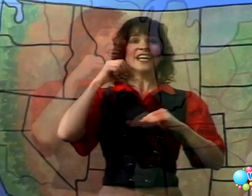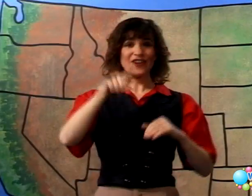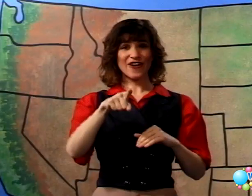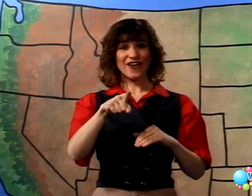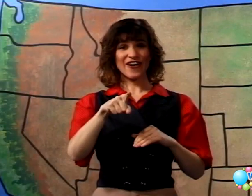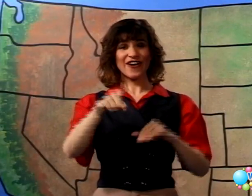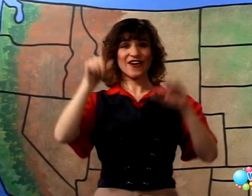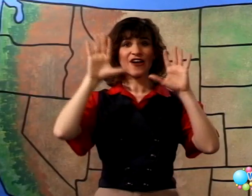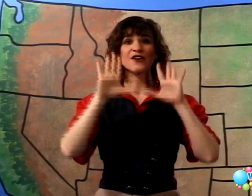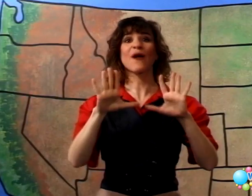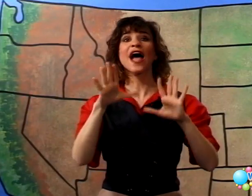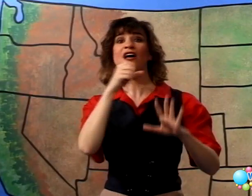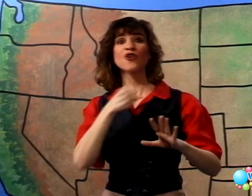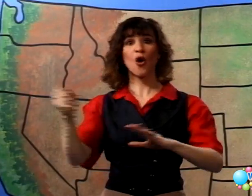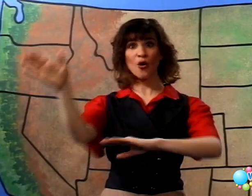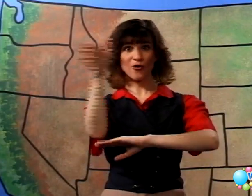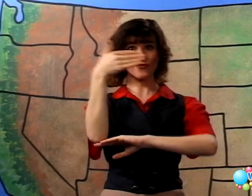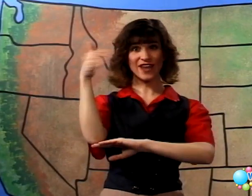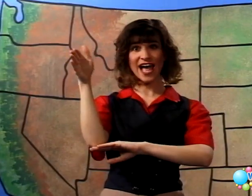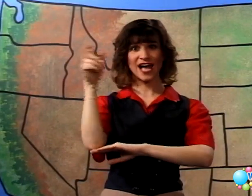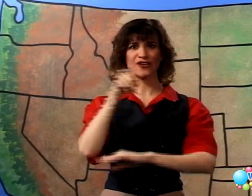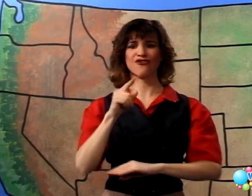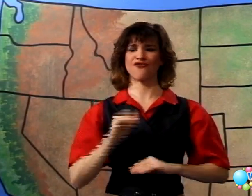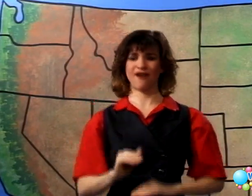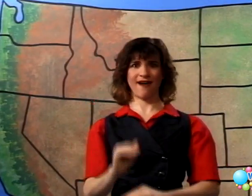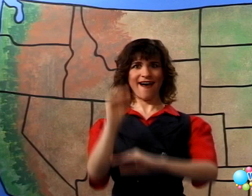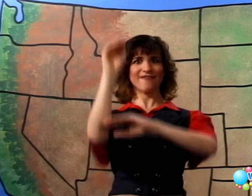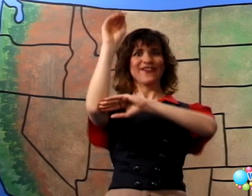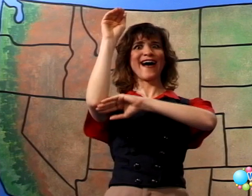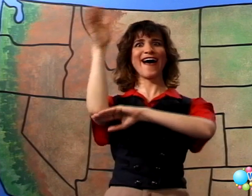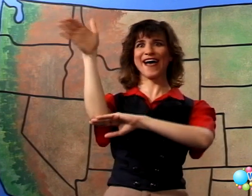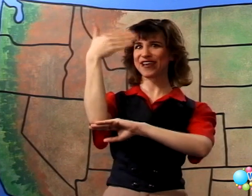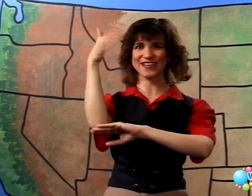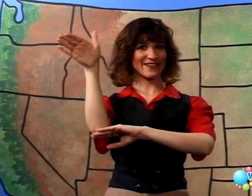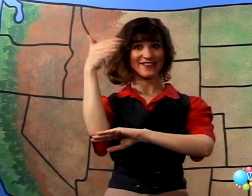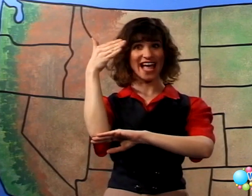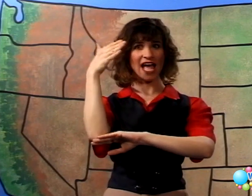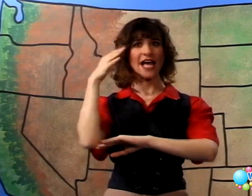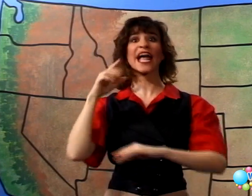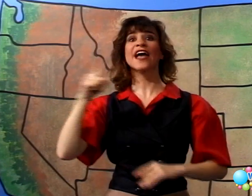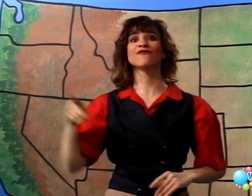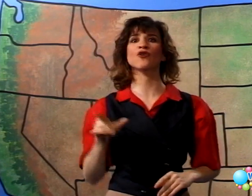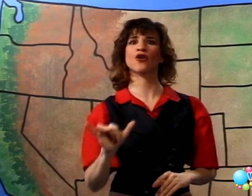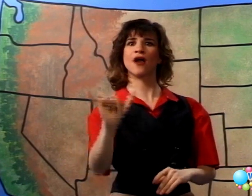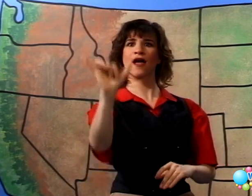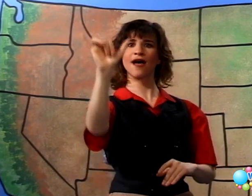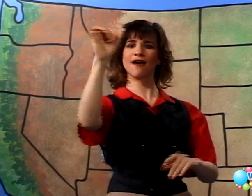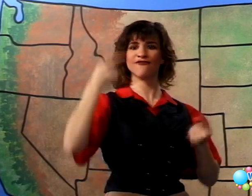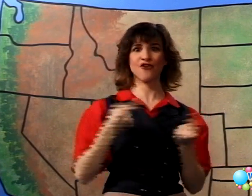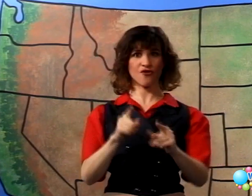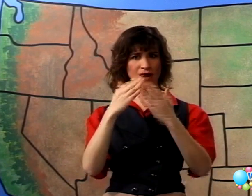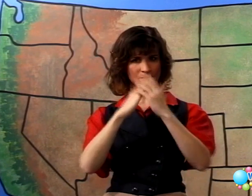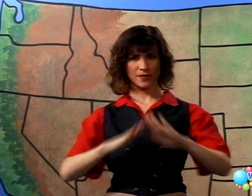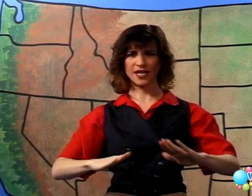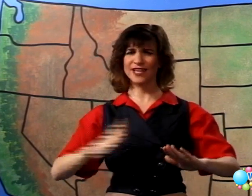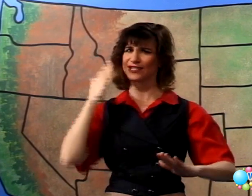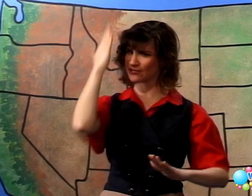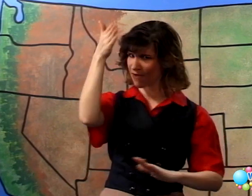You're a Grand Old Flag, You're a high-flying flag, And forever in peace may